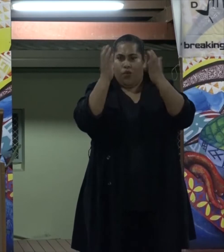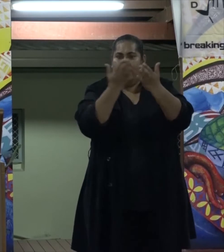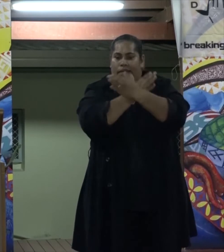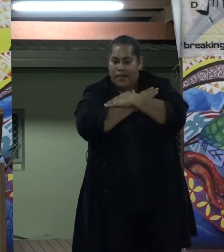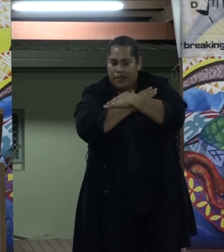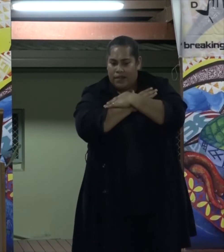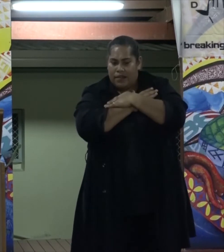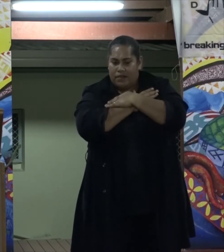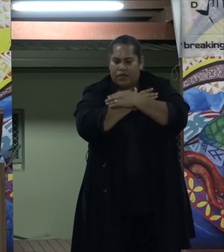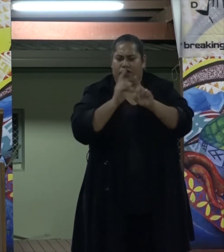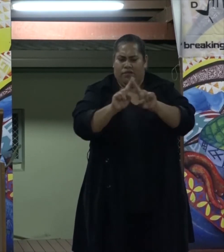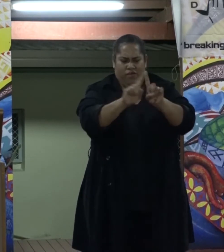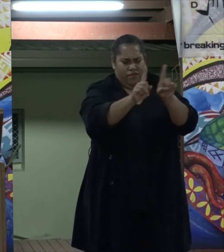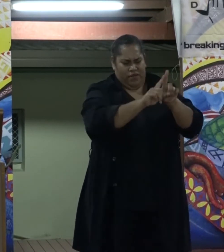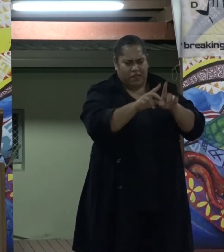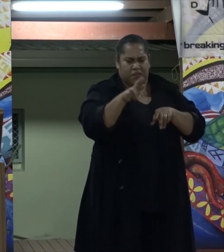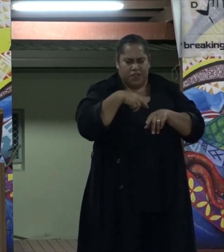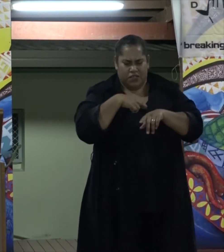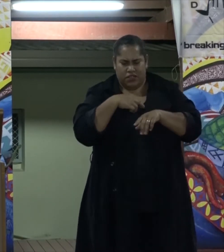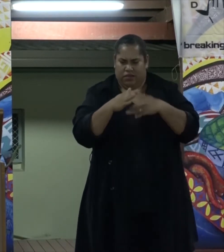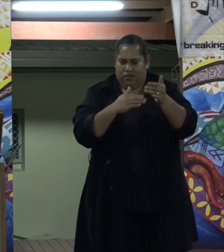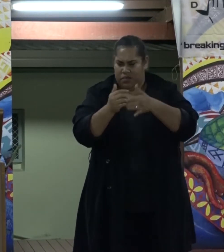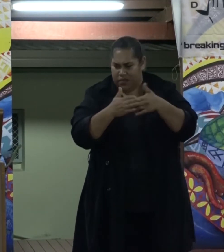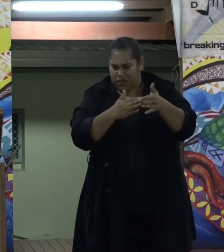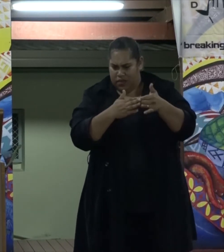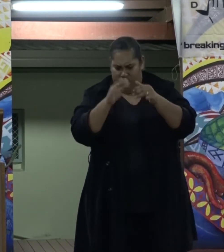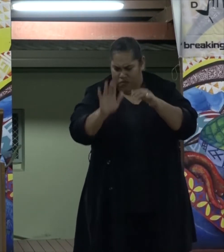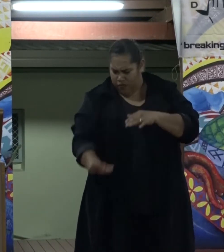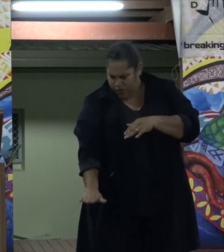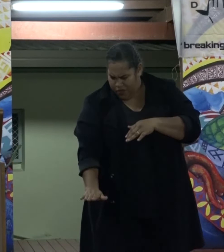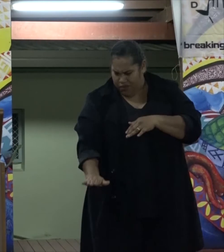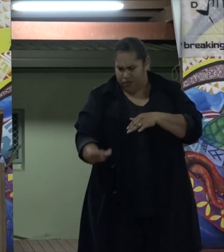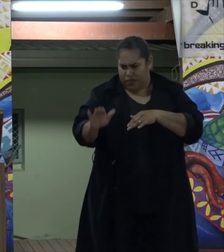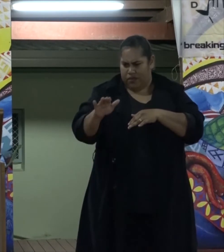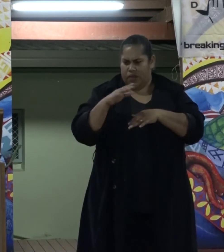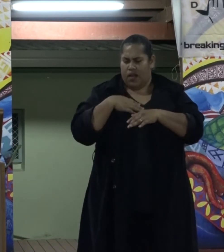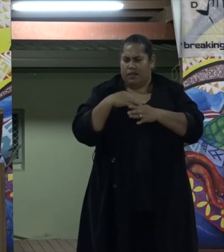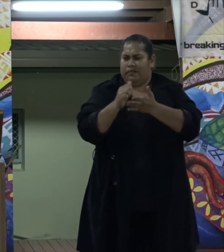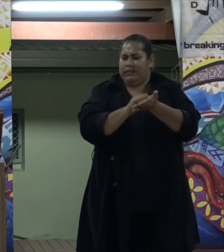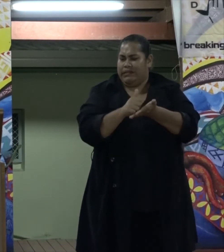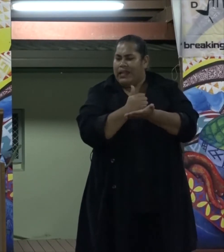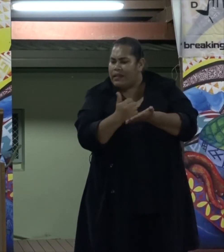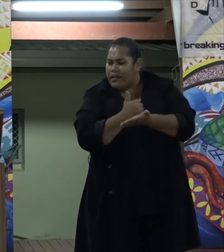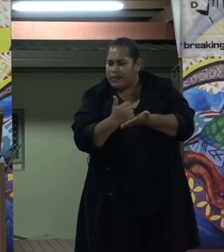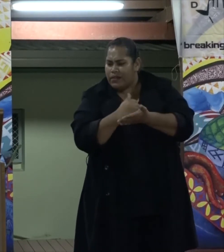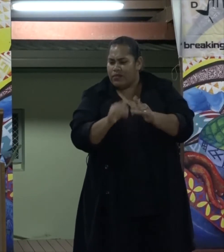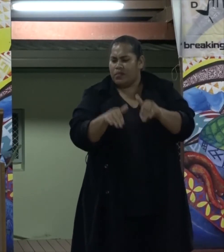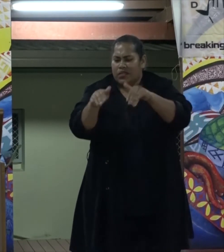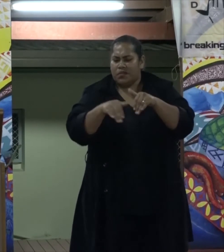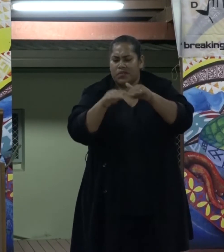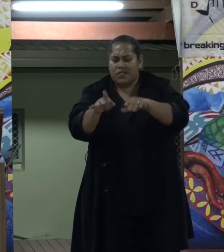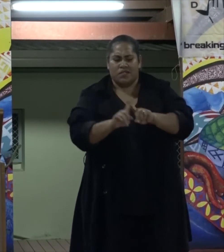religions and cultures. From a very young age, I have been very active and participating in regular